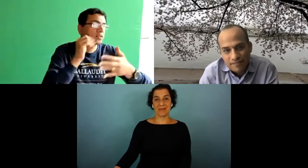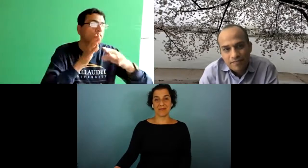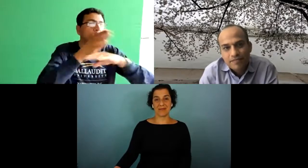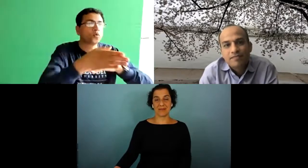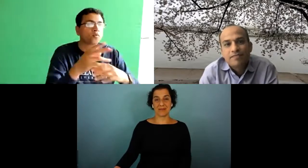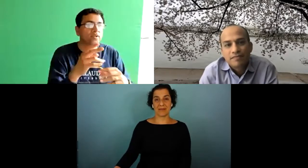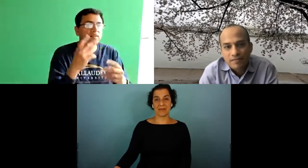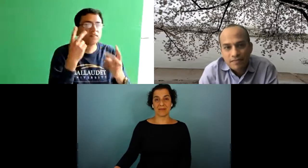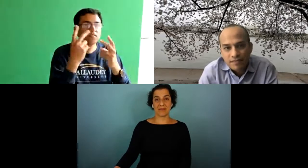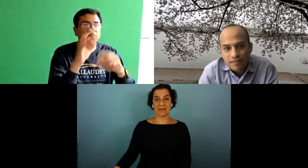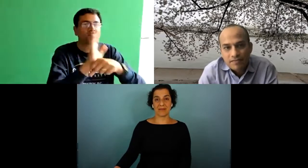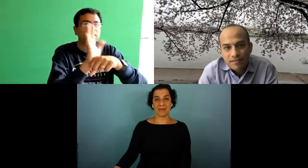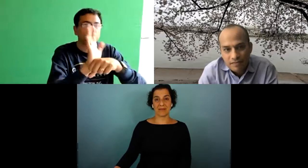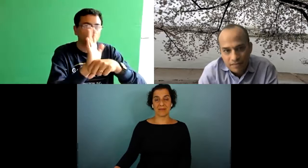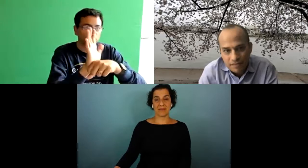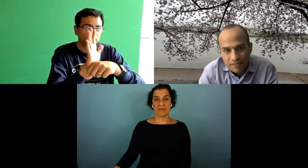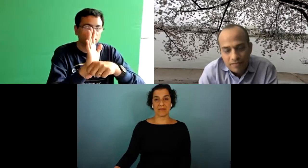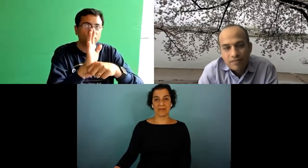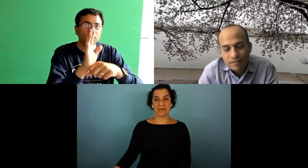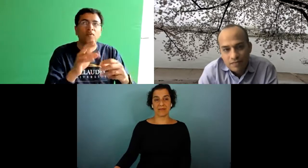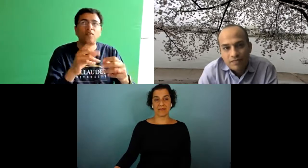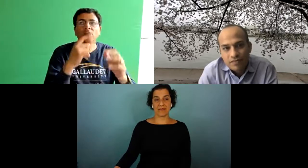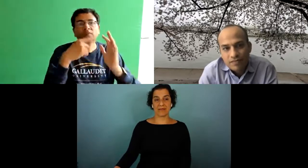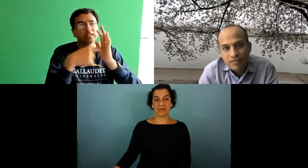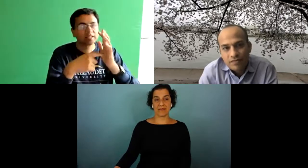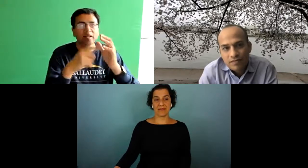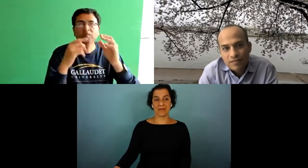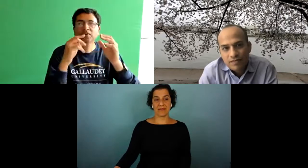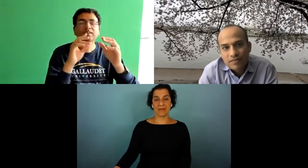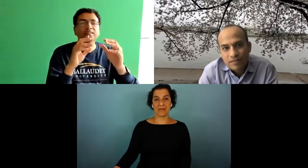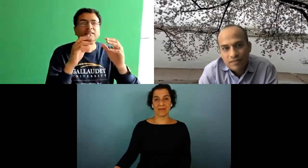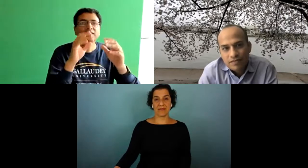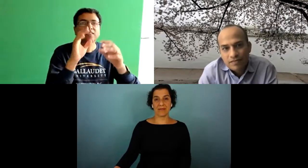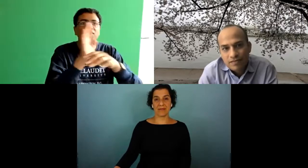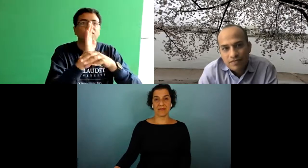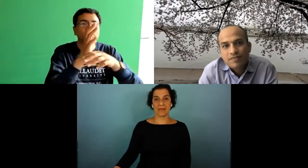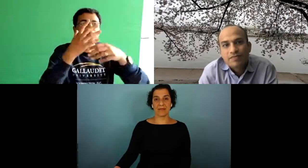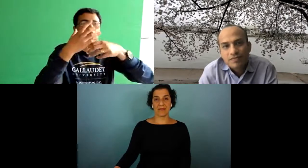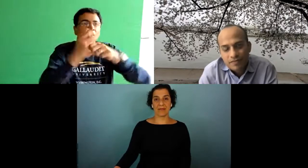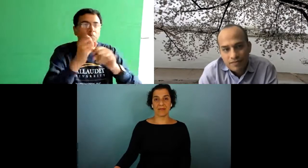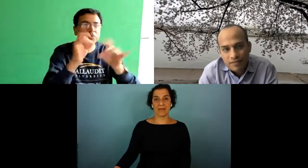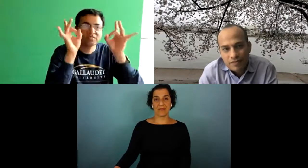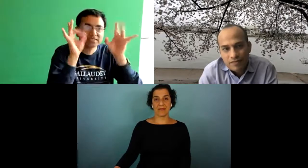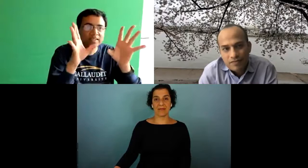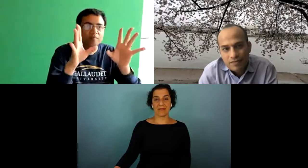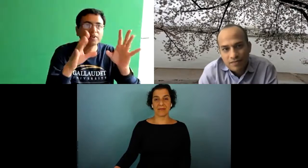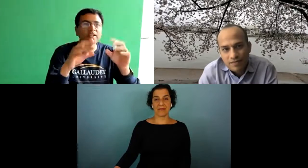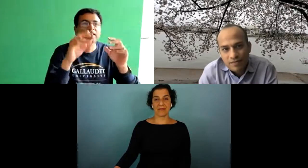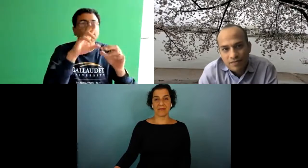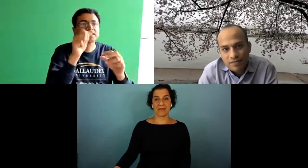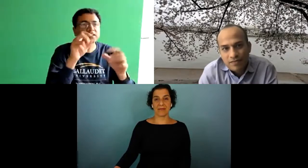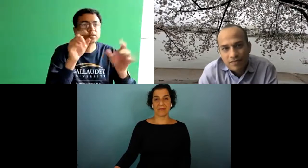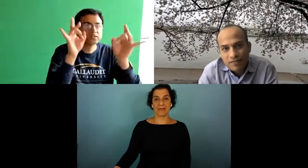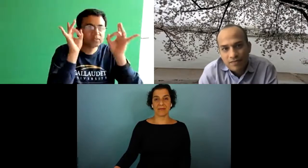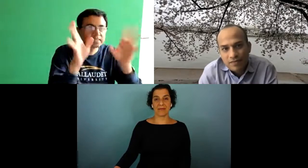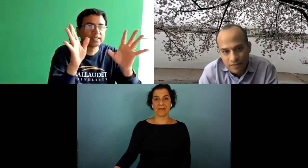communication the way that the technology is is that it prioritizes audio over video so for example the video